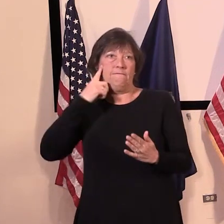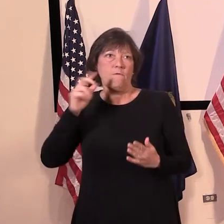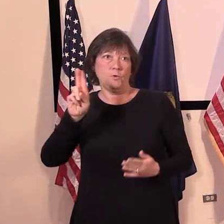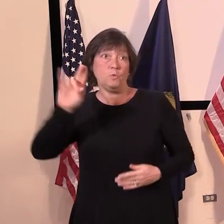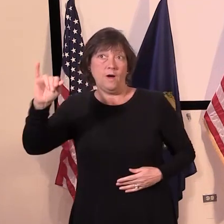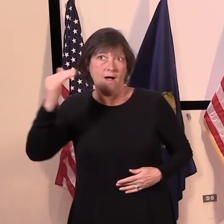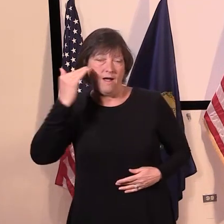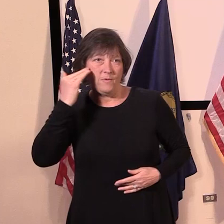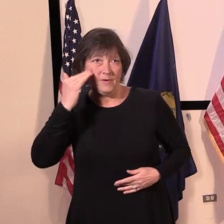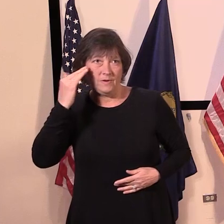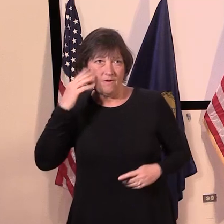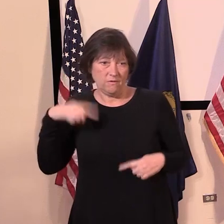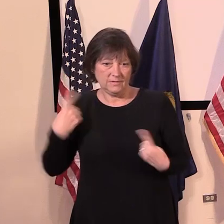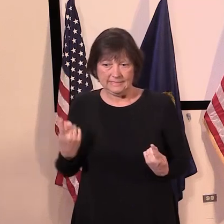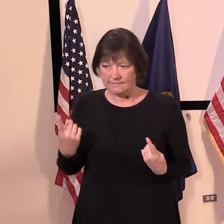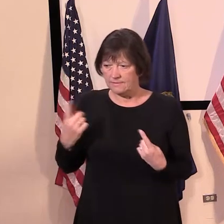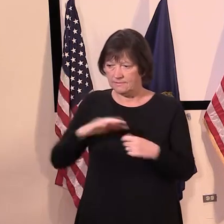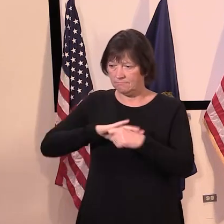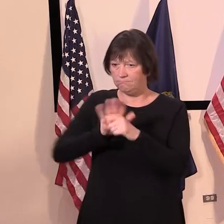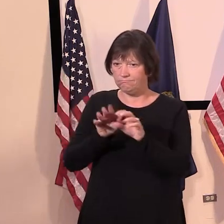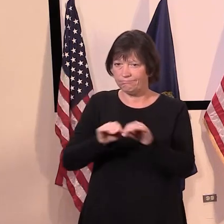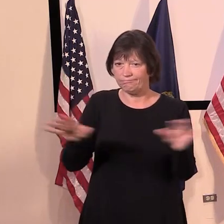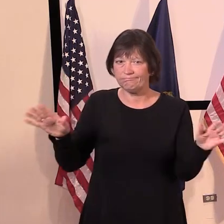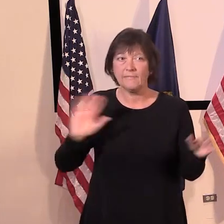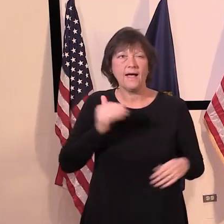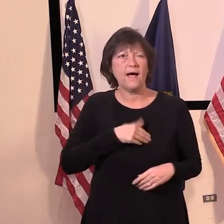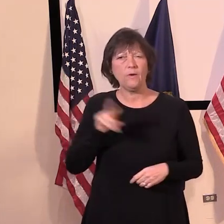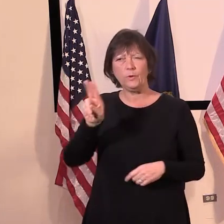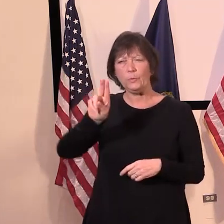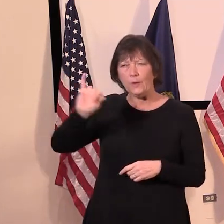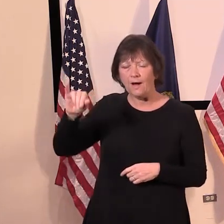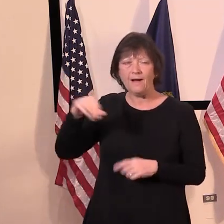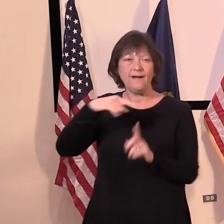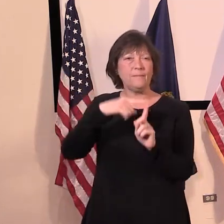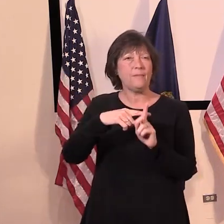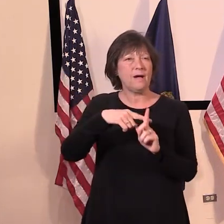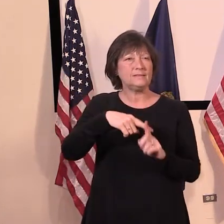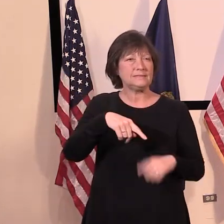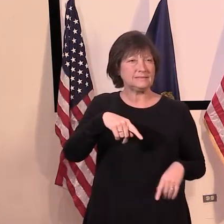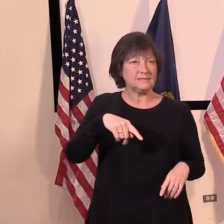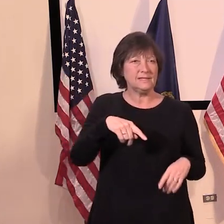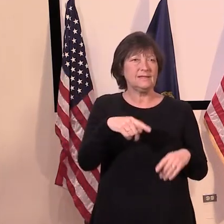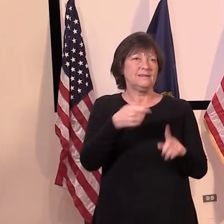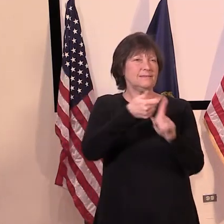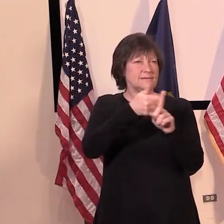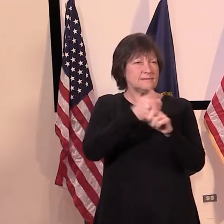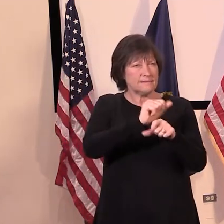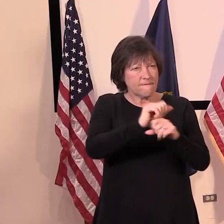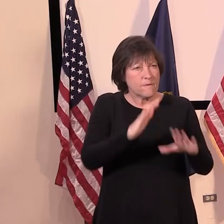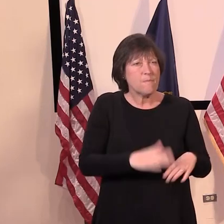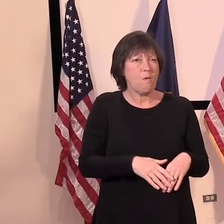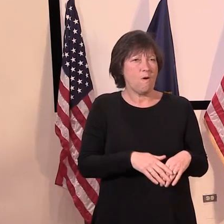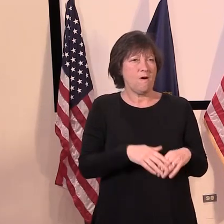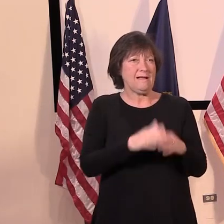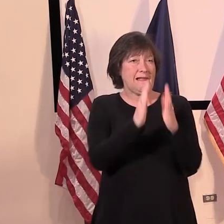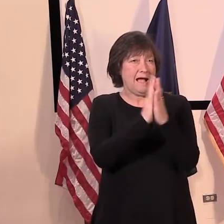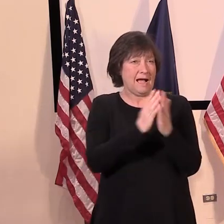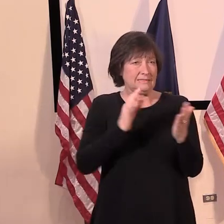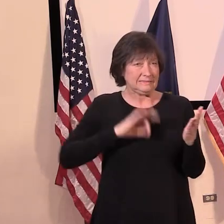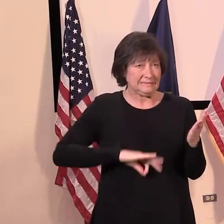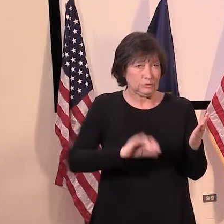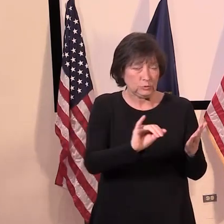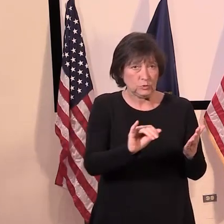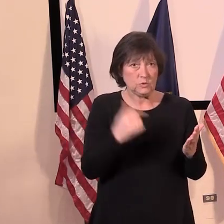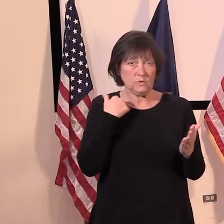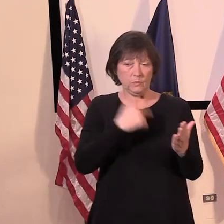the pandemic, unemployment assistance with self-employed and independents, that's starting to trend a bit, and we're gathering